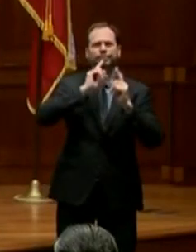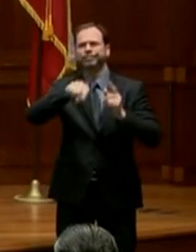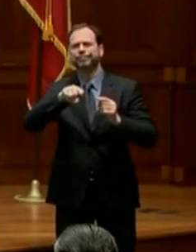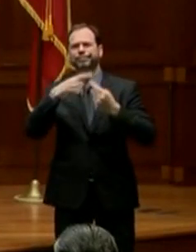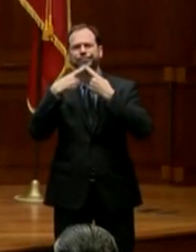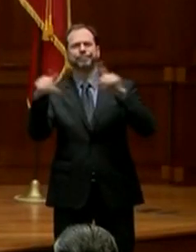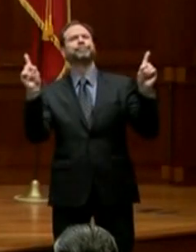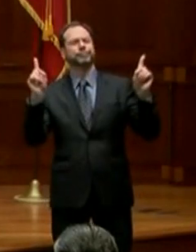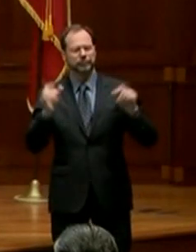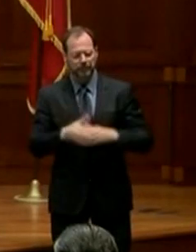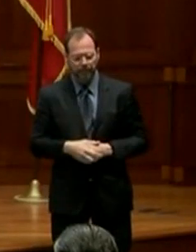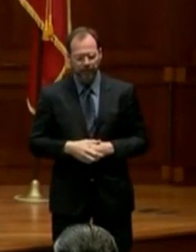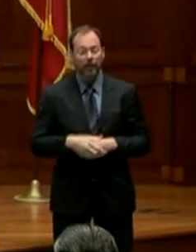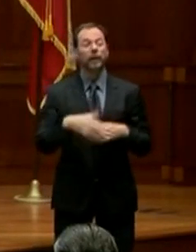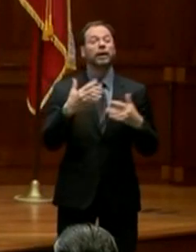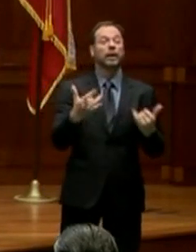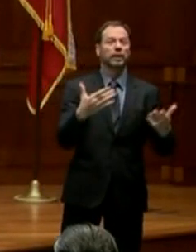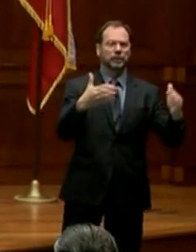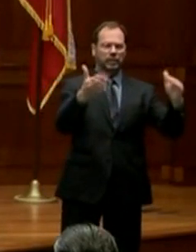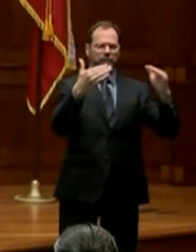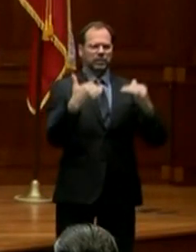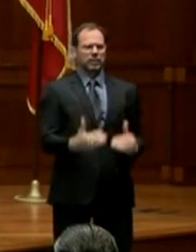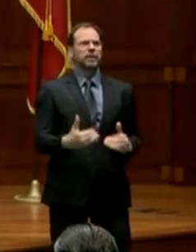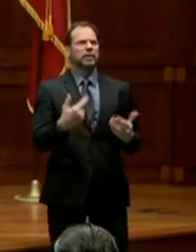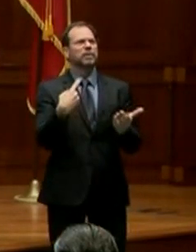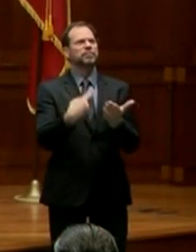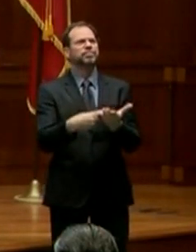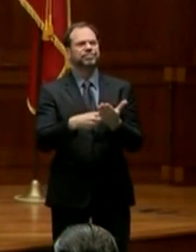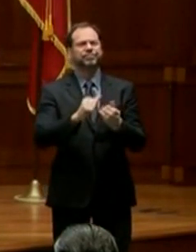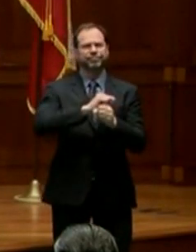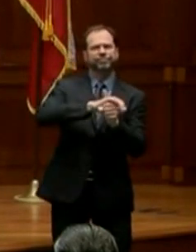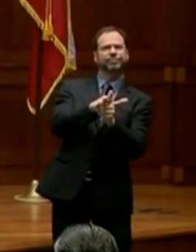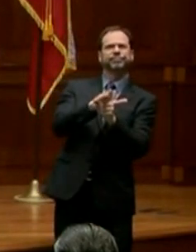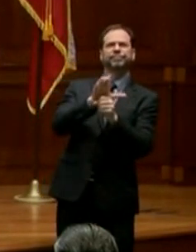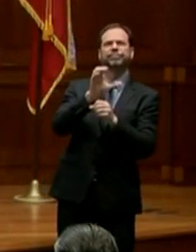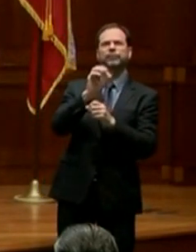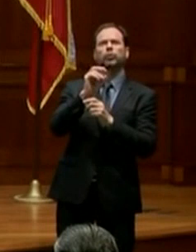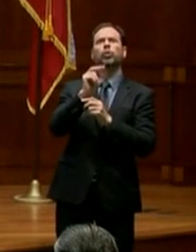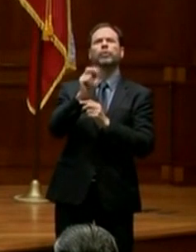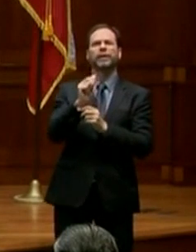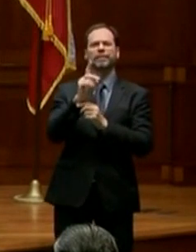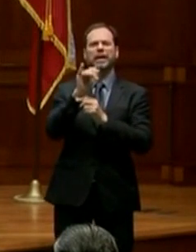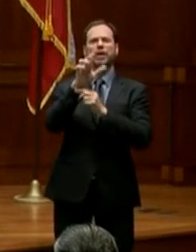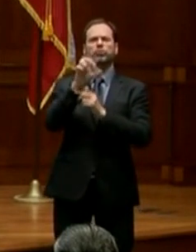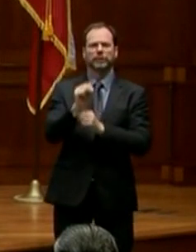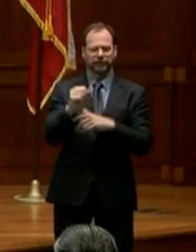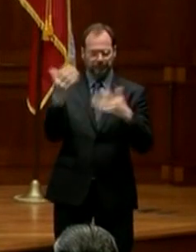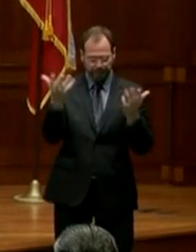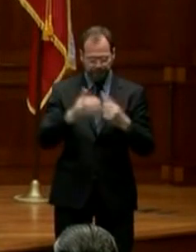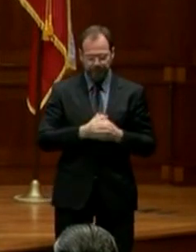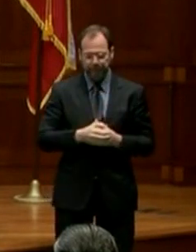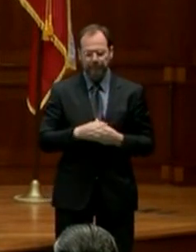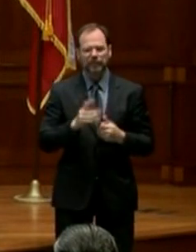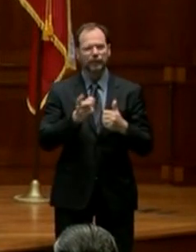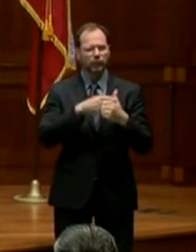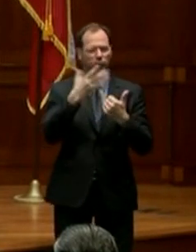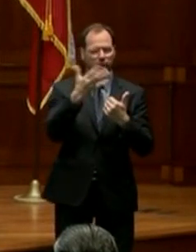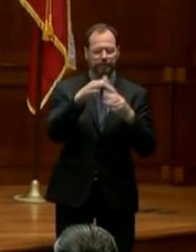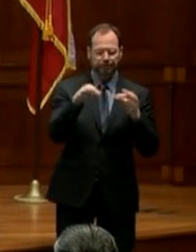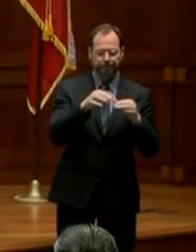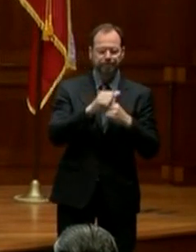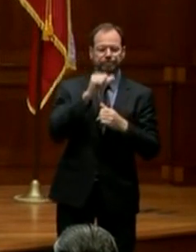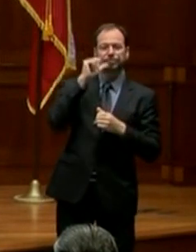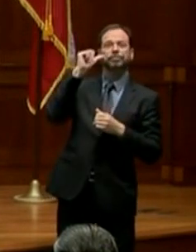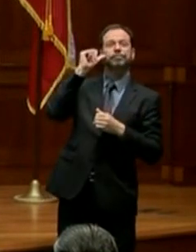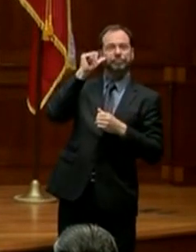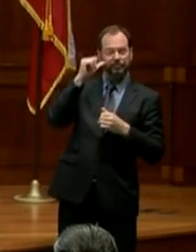Now on to the issue about the coronavirus. A lot of different things. One, we had an opportunity yesterday to